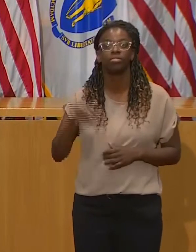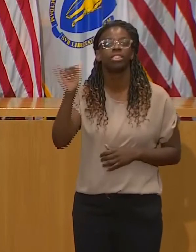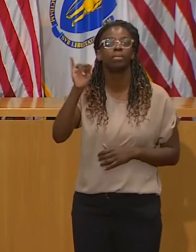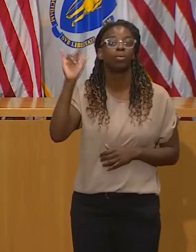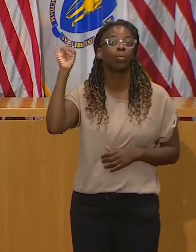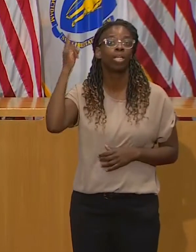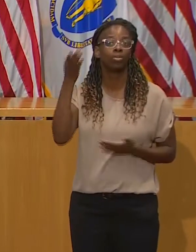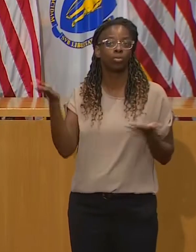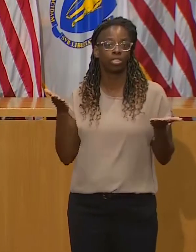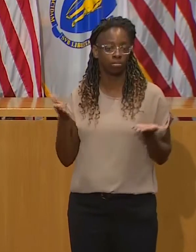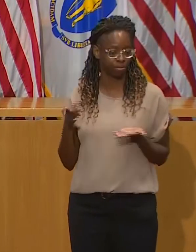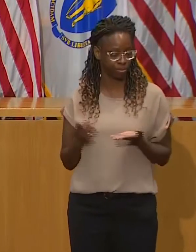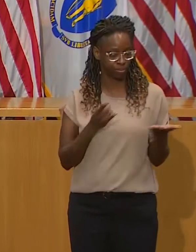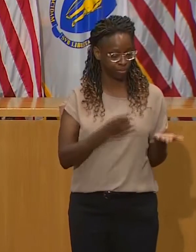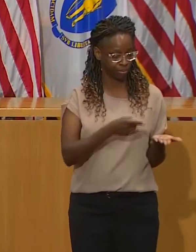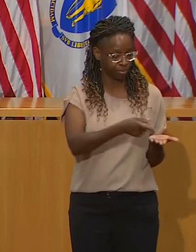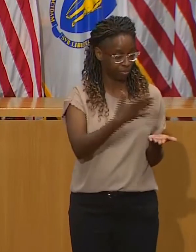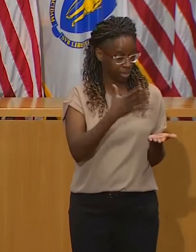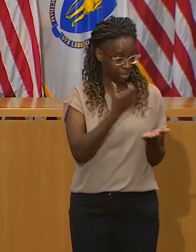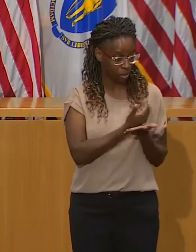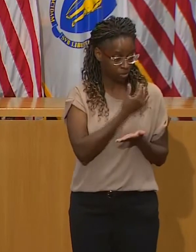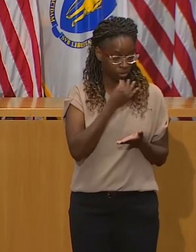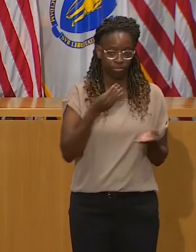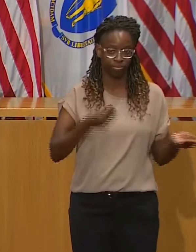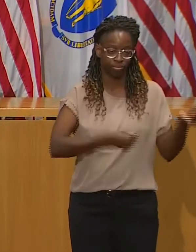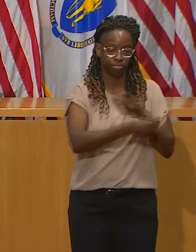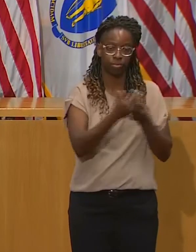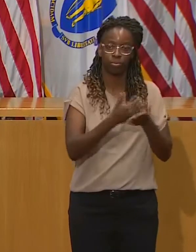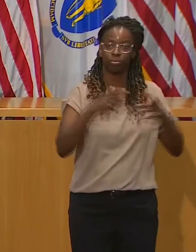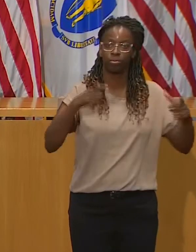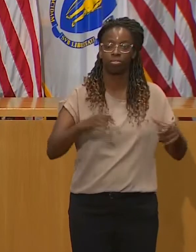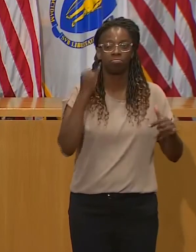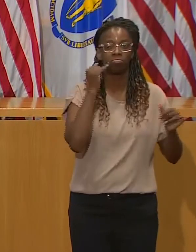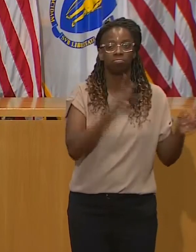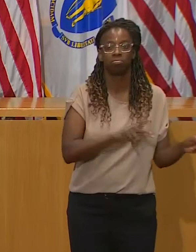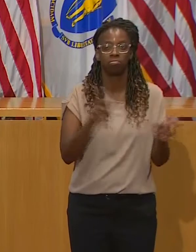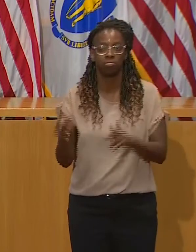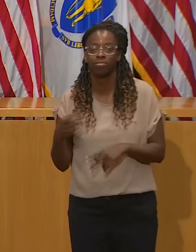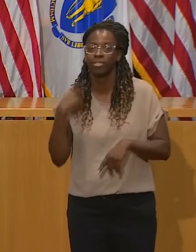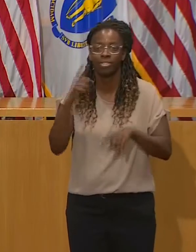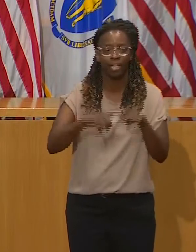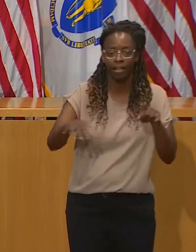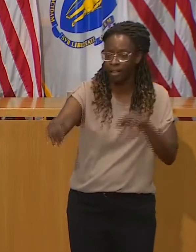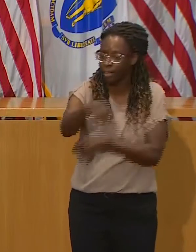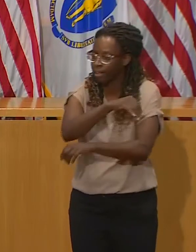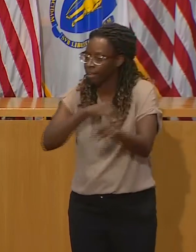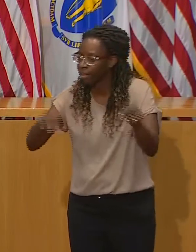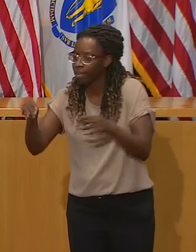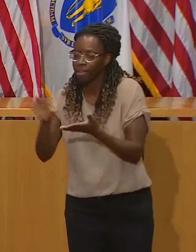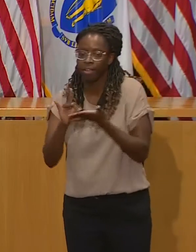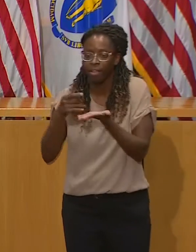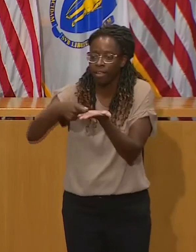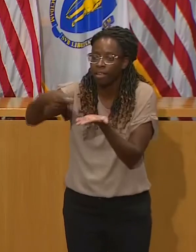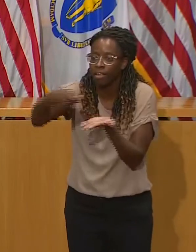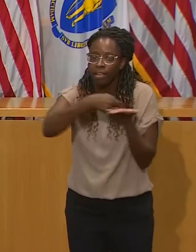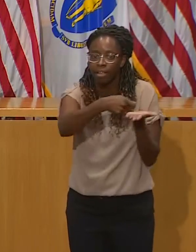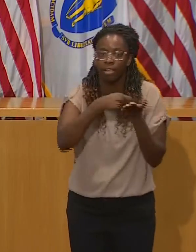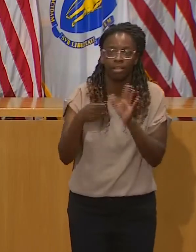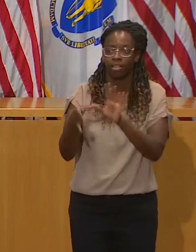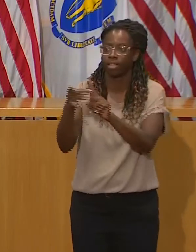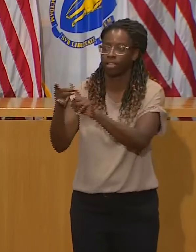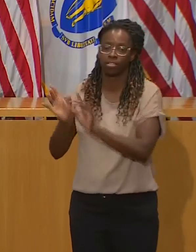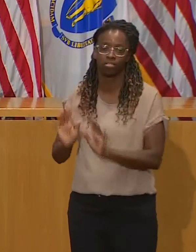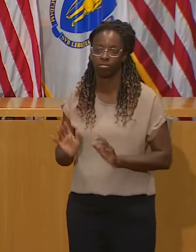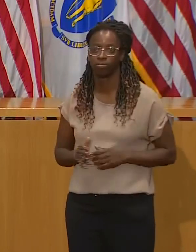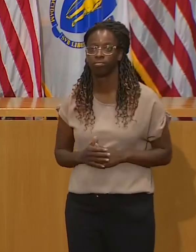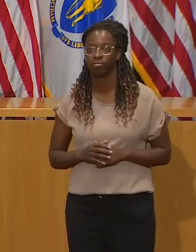sitting at the table, you're going to be served, and two people are in the kitchen or somebody's in the kitchen who's actually served plating and taking the meal to you. That's really, like,